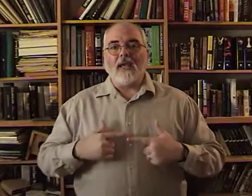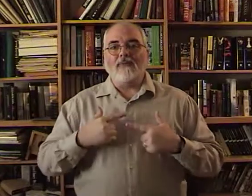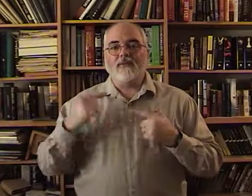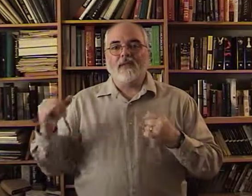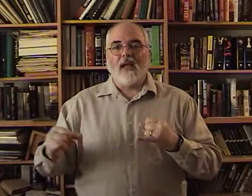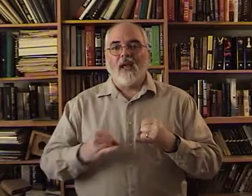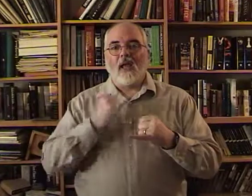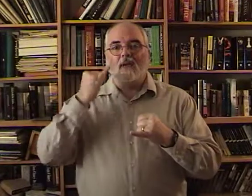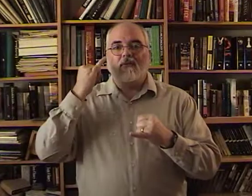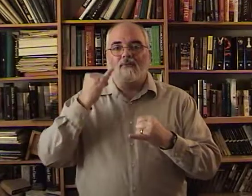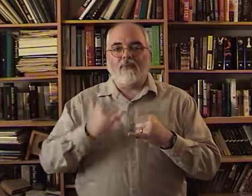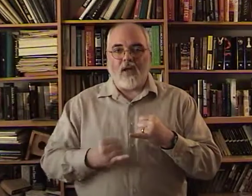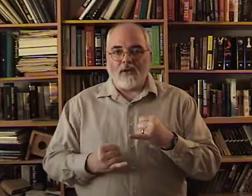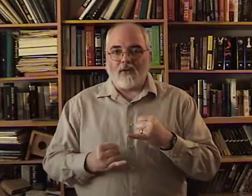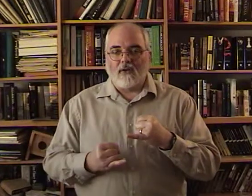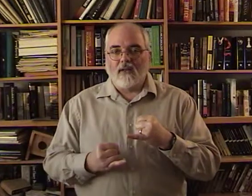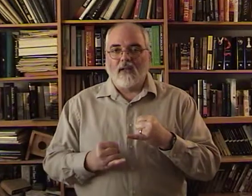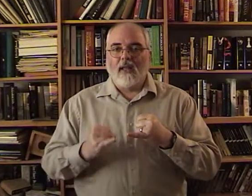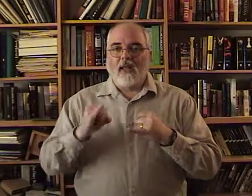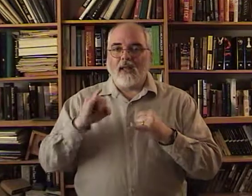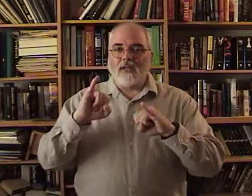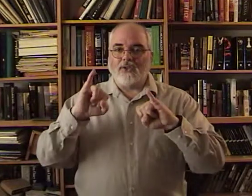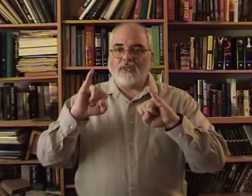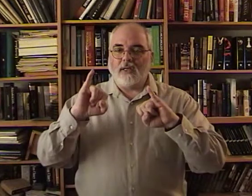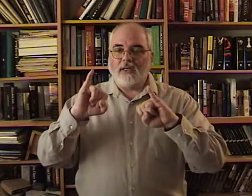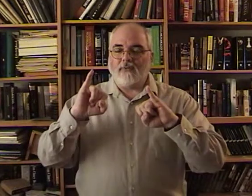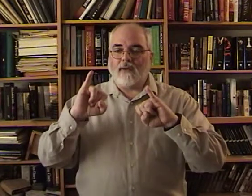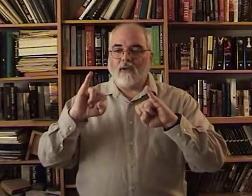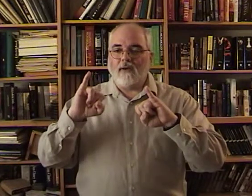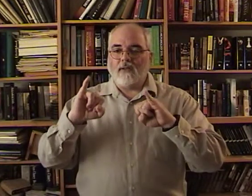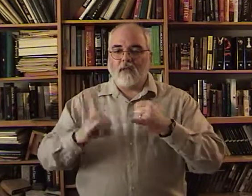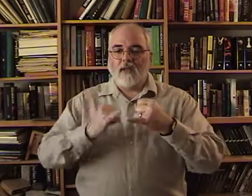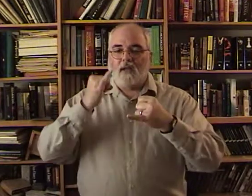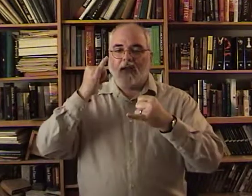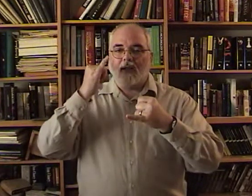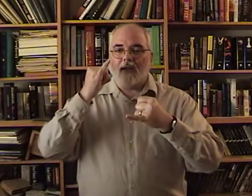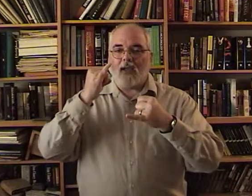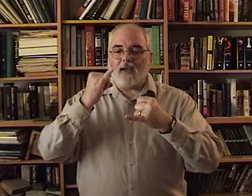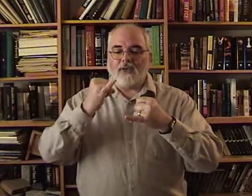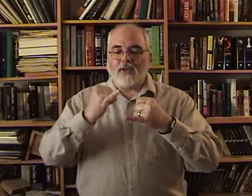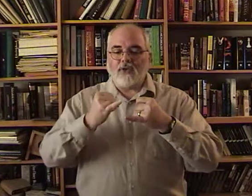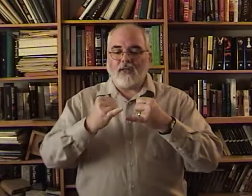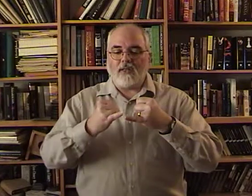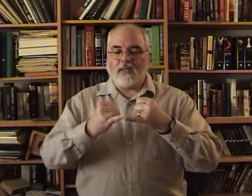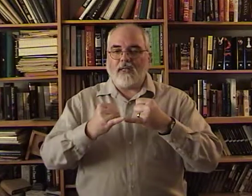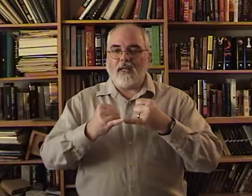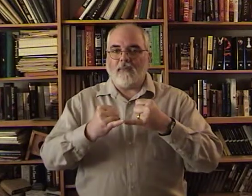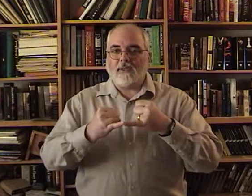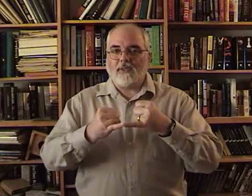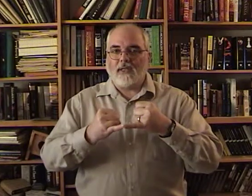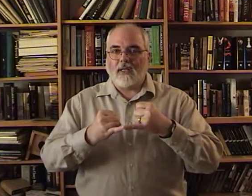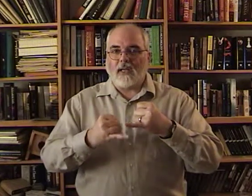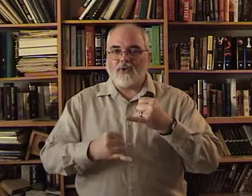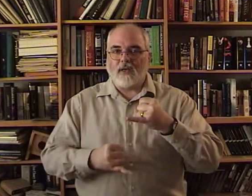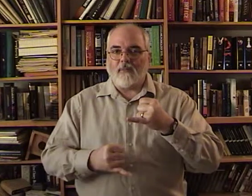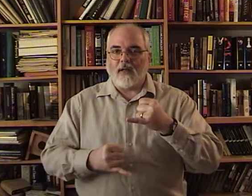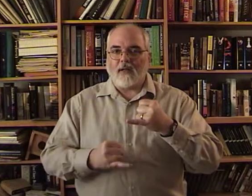Life's final. And it's just the little fingers. Kind of touching the tips. you come down.